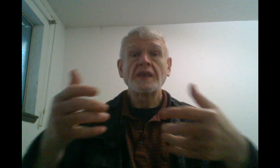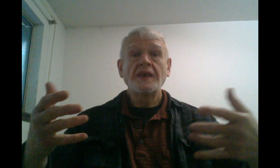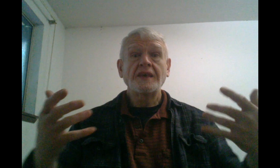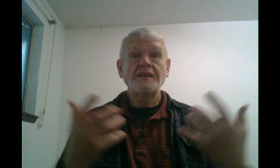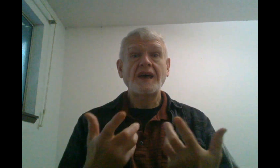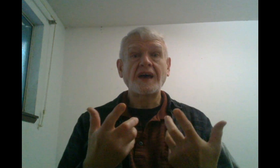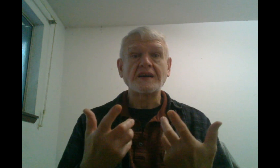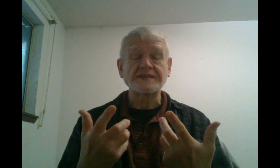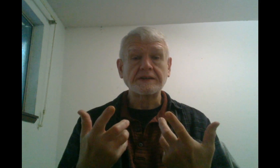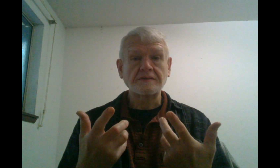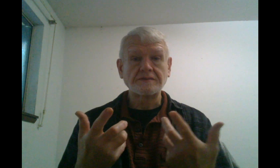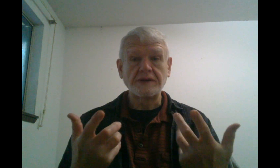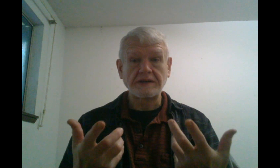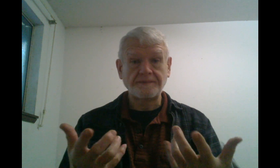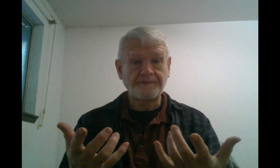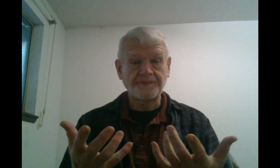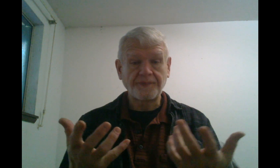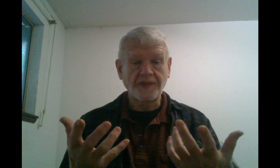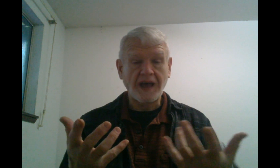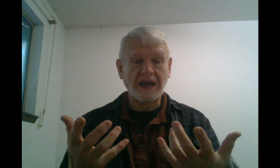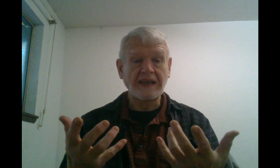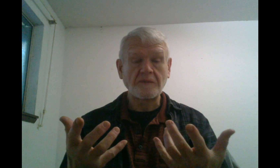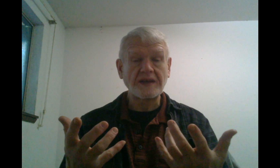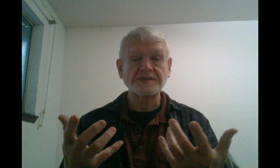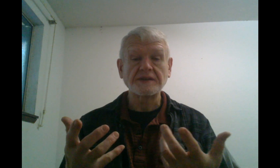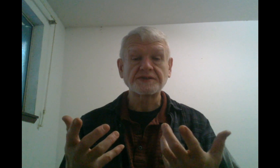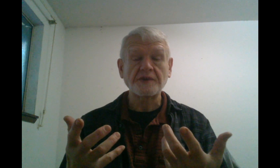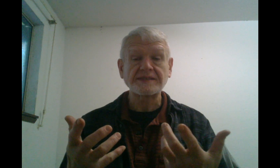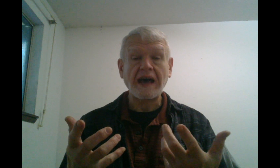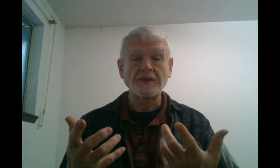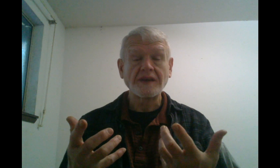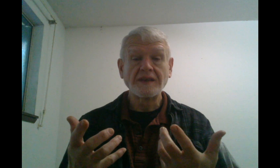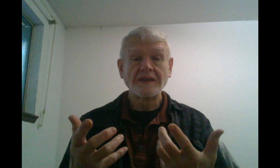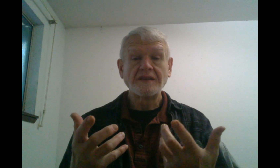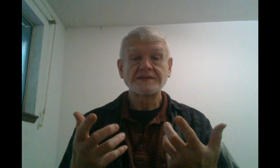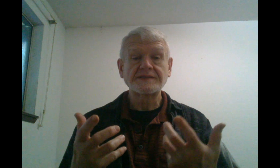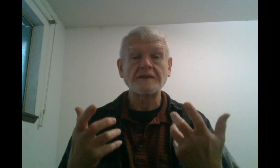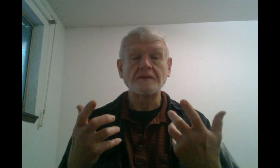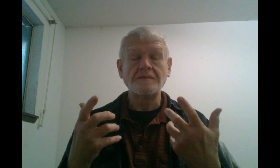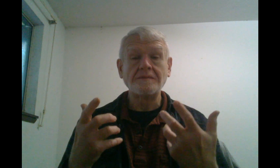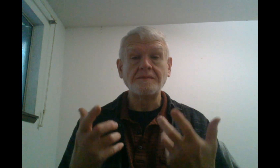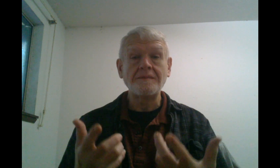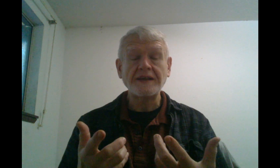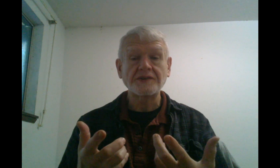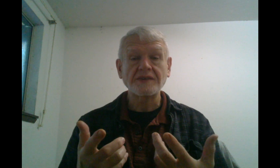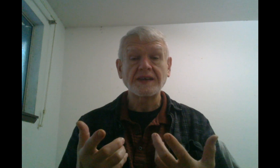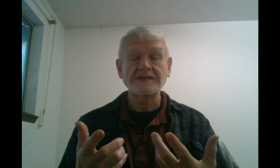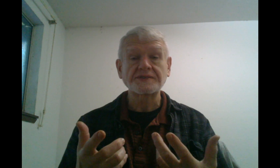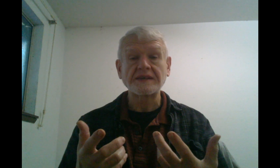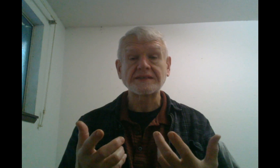Yeah, so, I have been so stressed out, so major league stressed